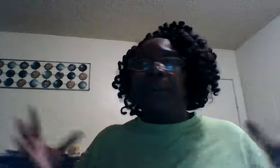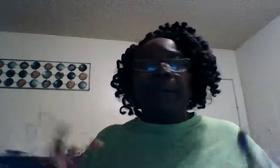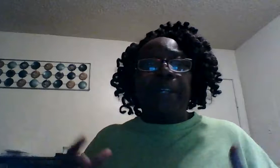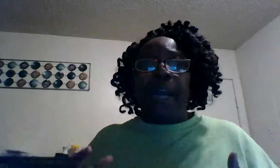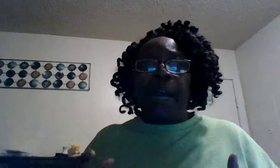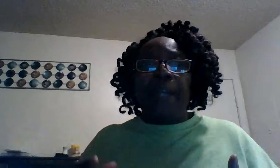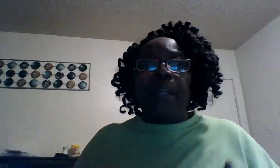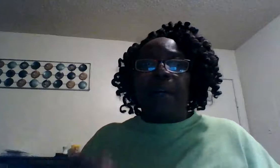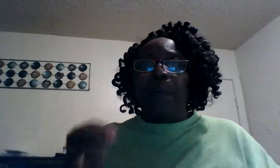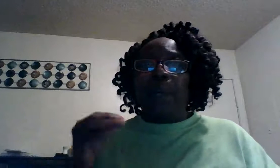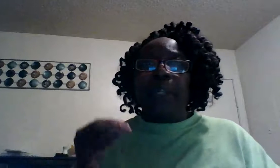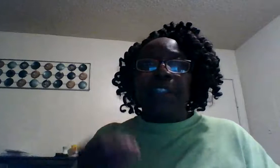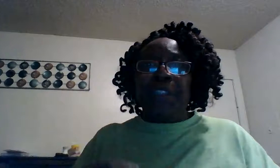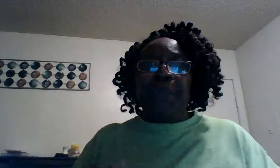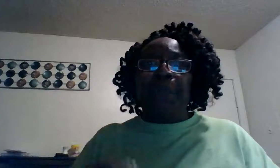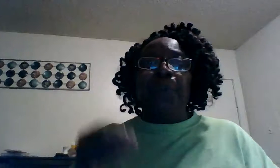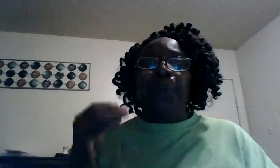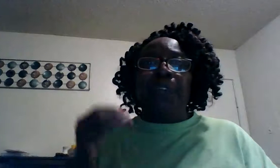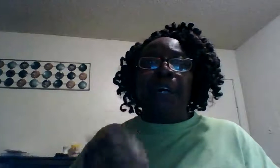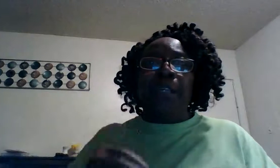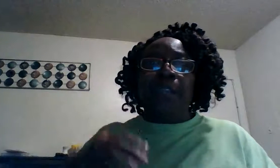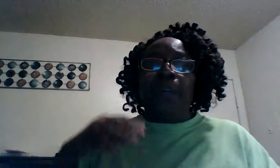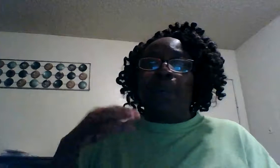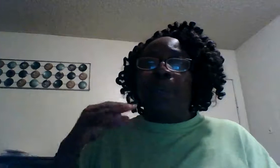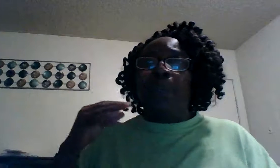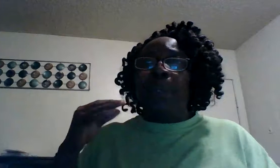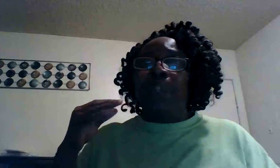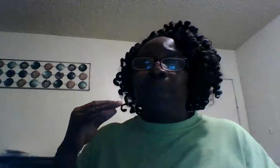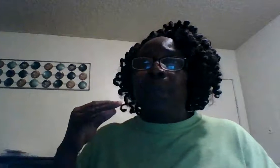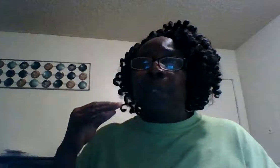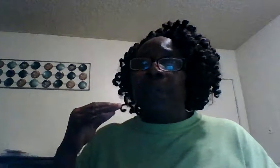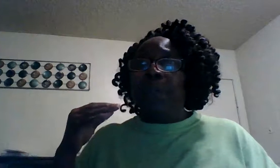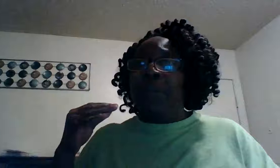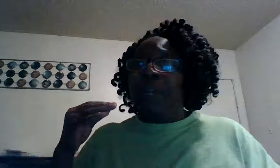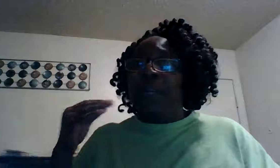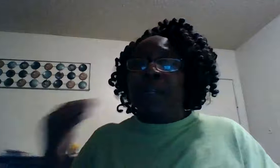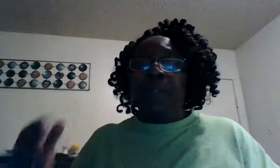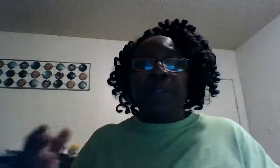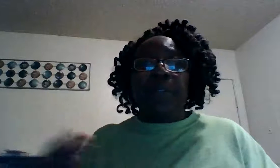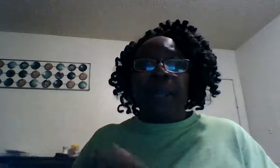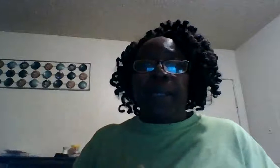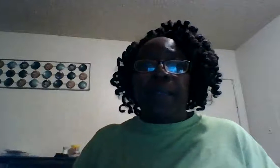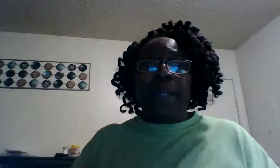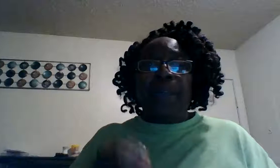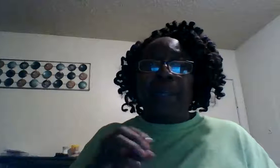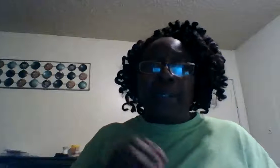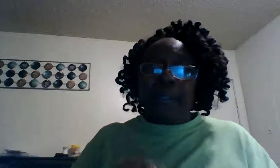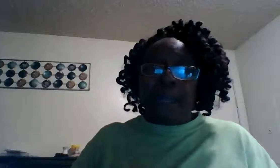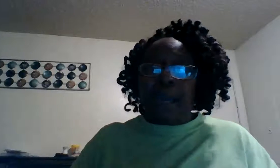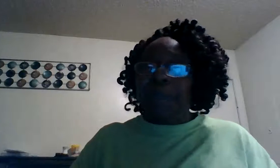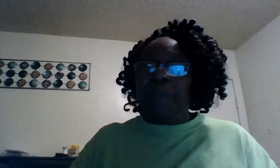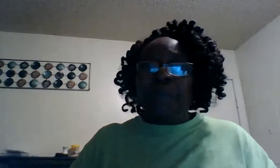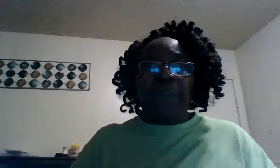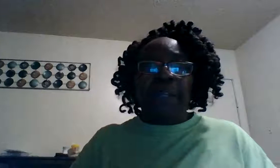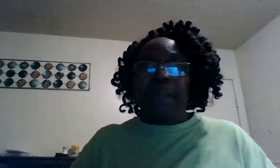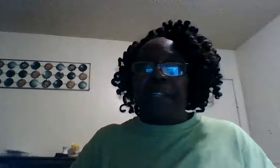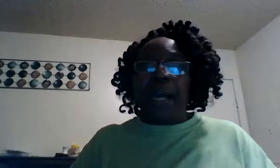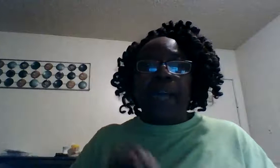loving god what is true to us when when when when lose a lot of things would it stop you from loving god